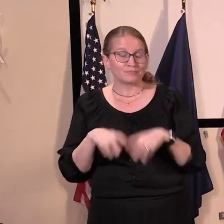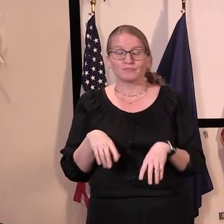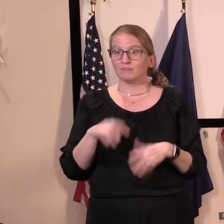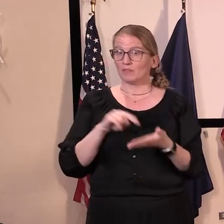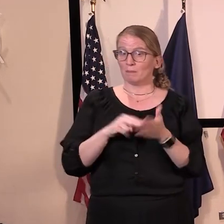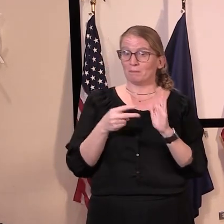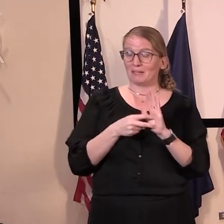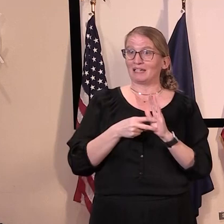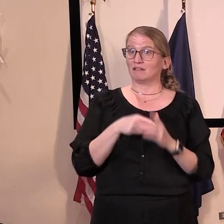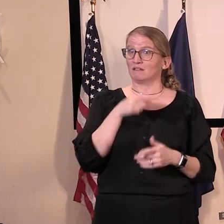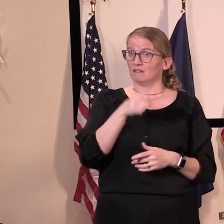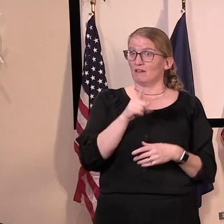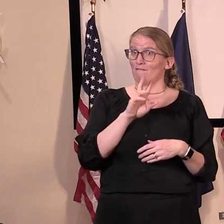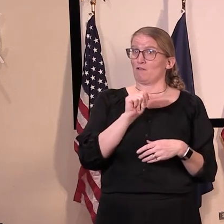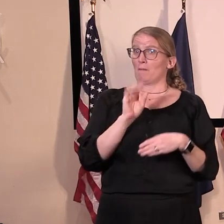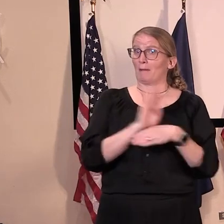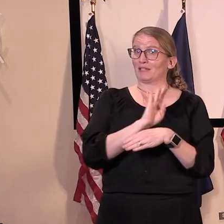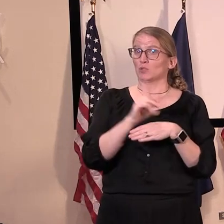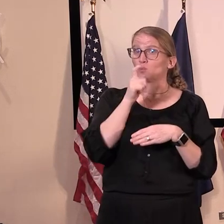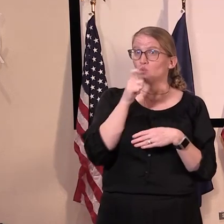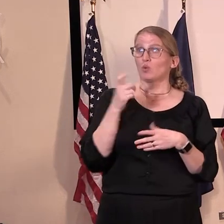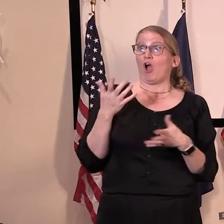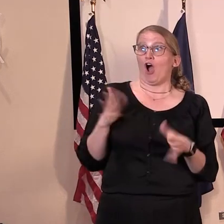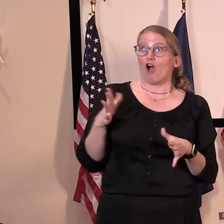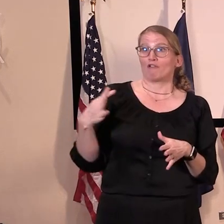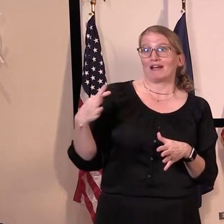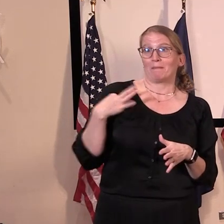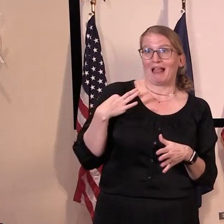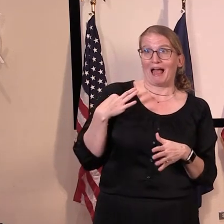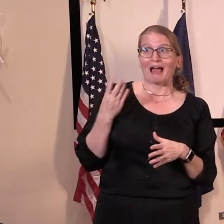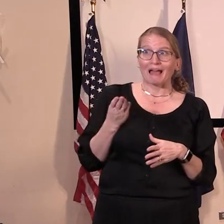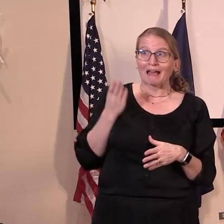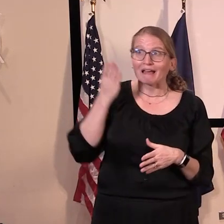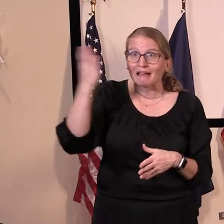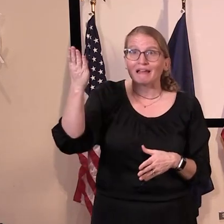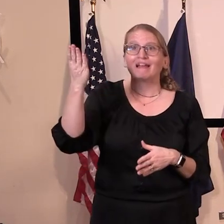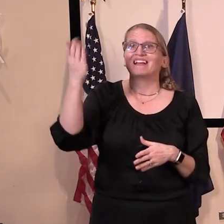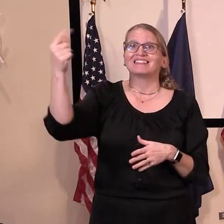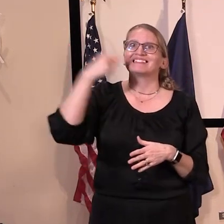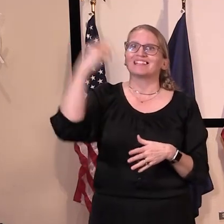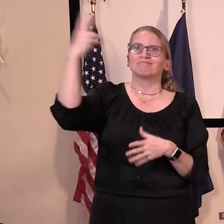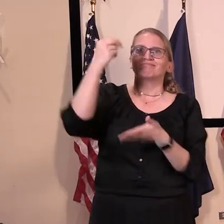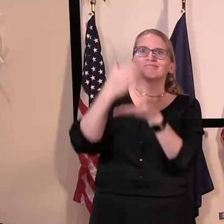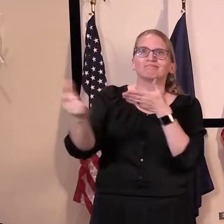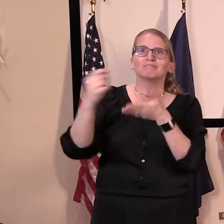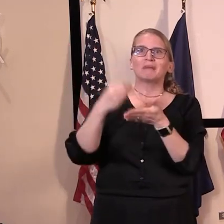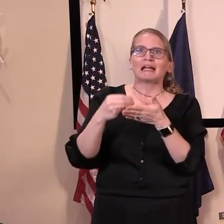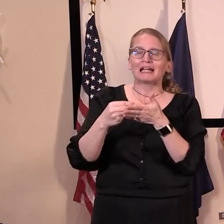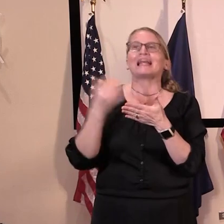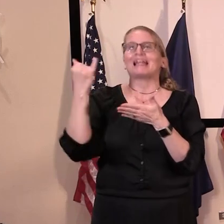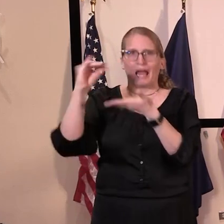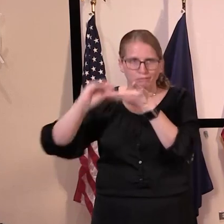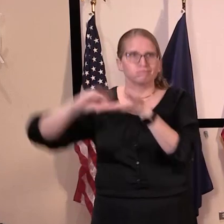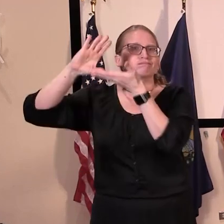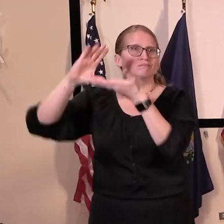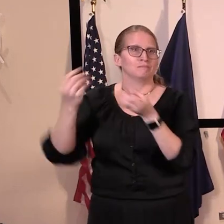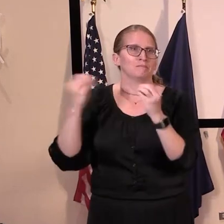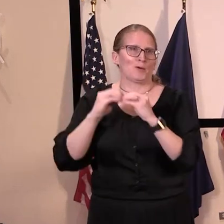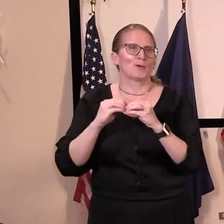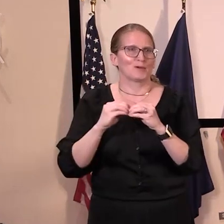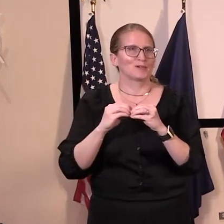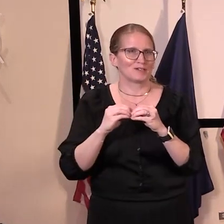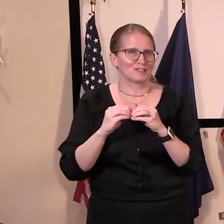filed applications, there's now money that's available through the SBA to hopefully